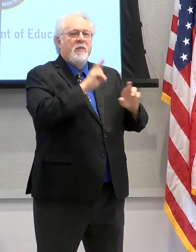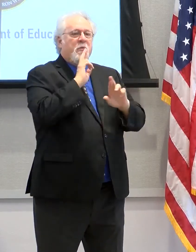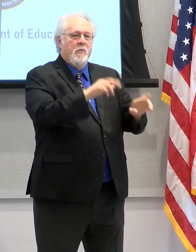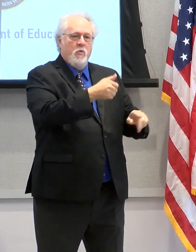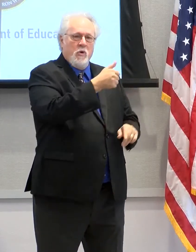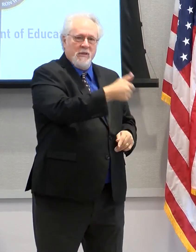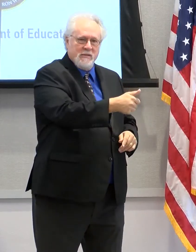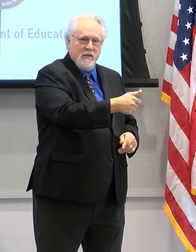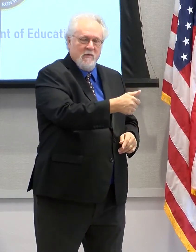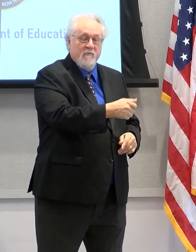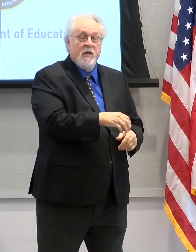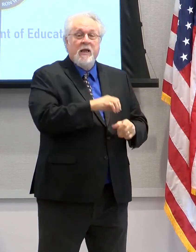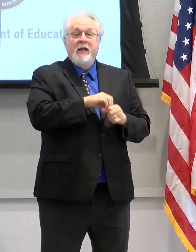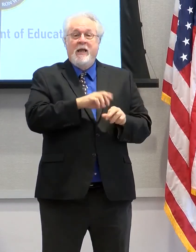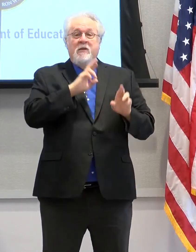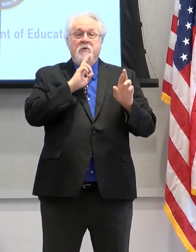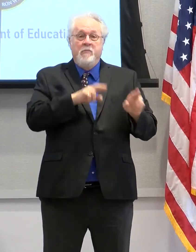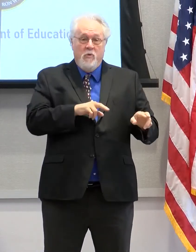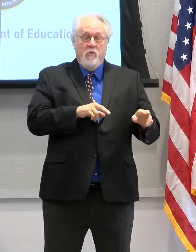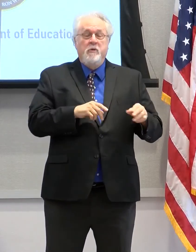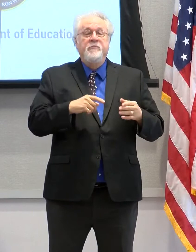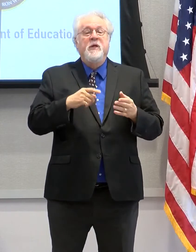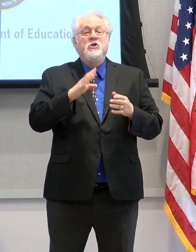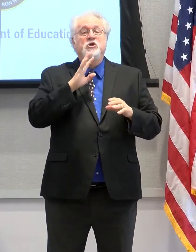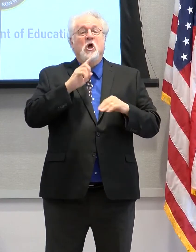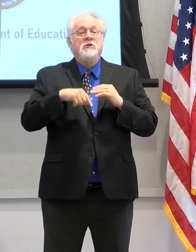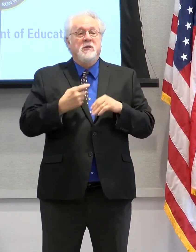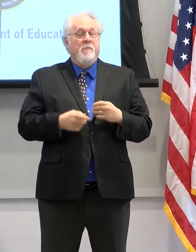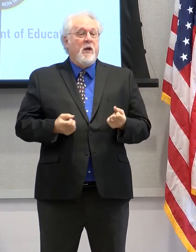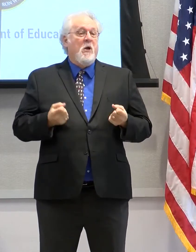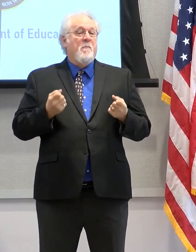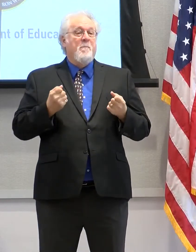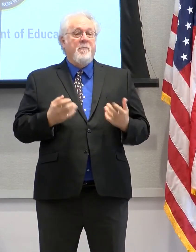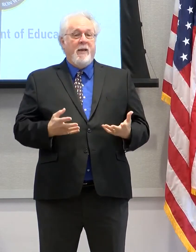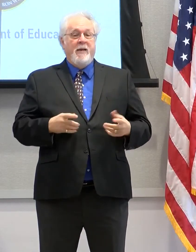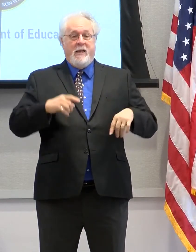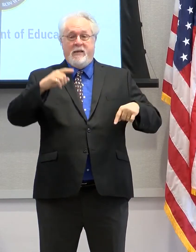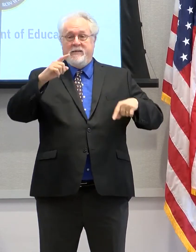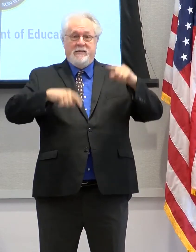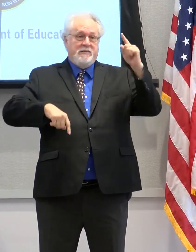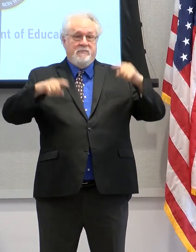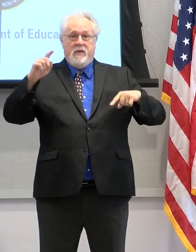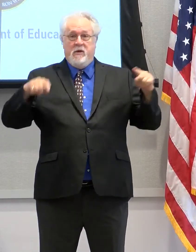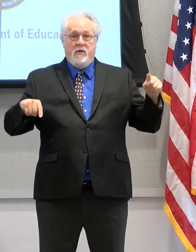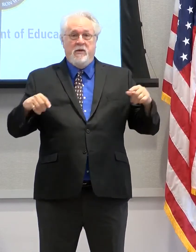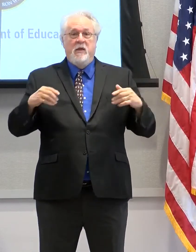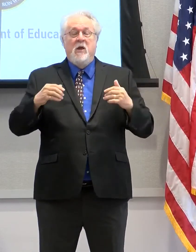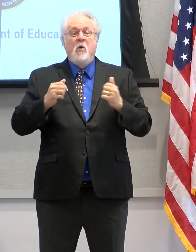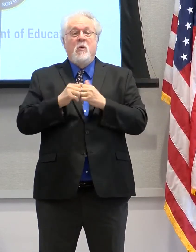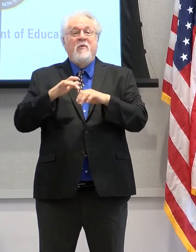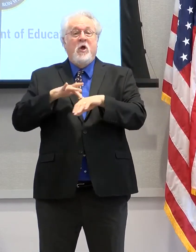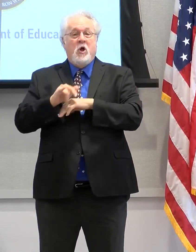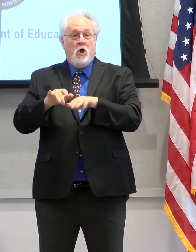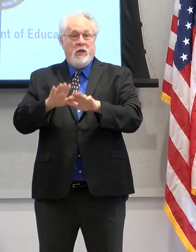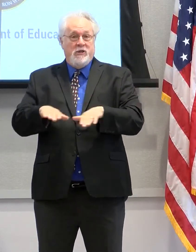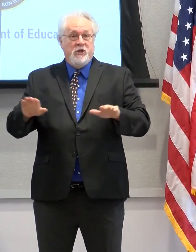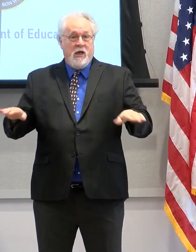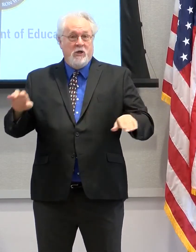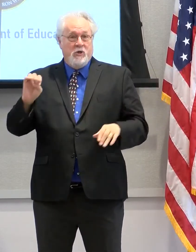And in the report, it talks about many of the disparities that exist with early childhood